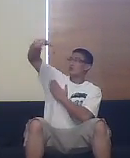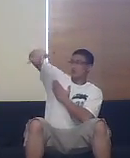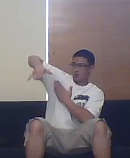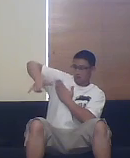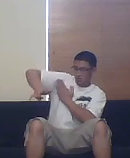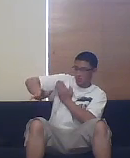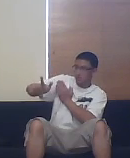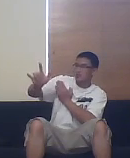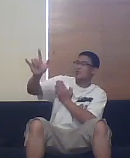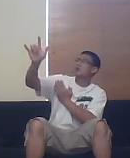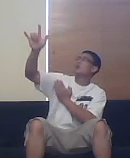Let's go.